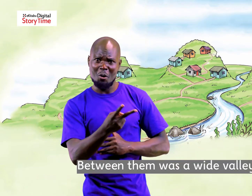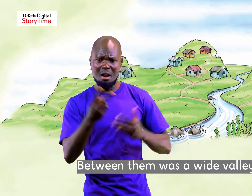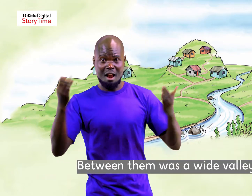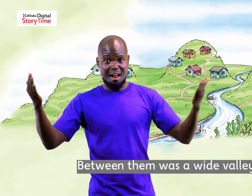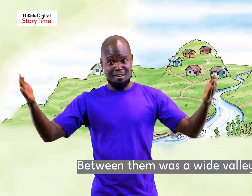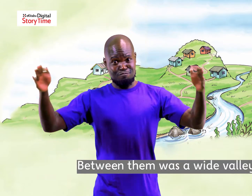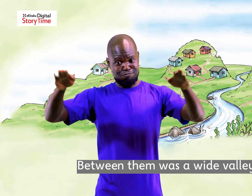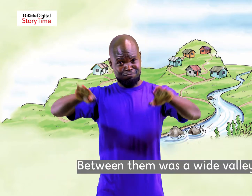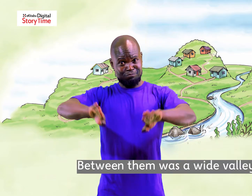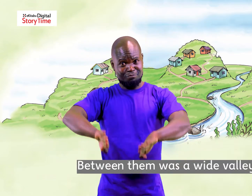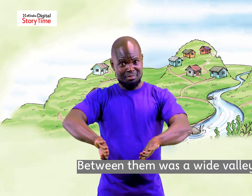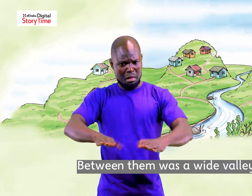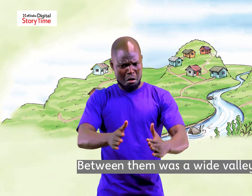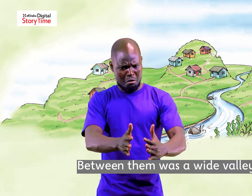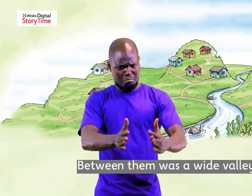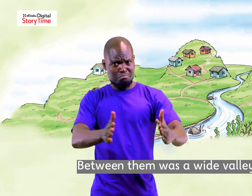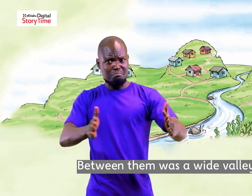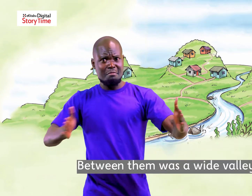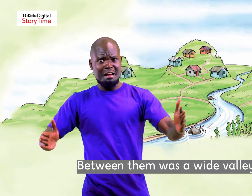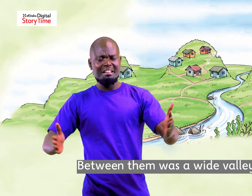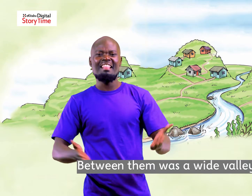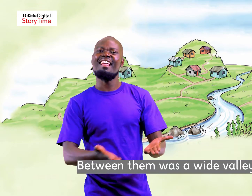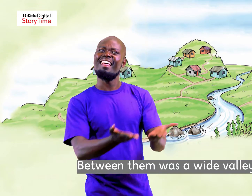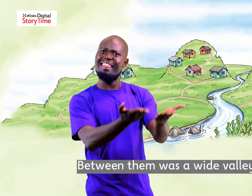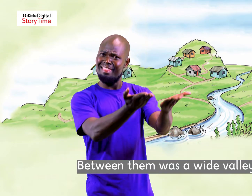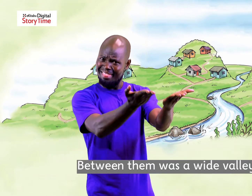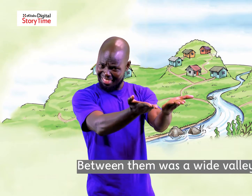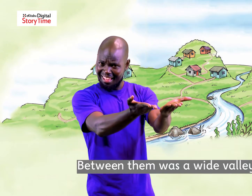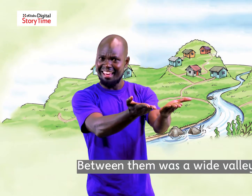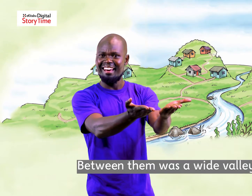between them was a wide valley